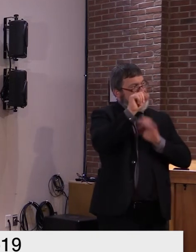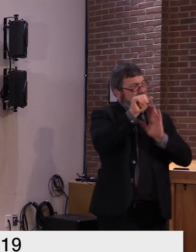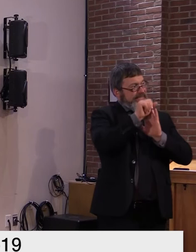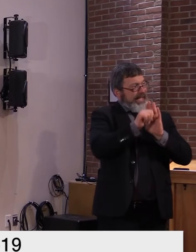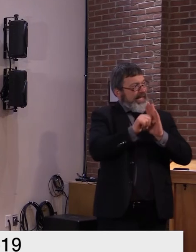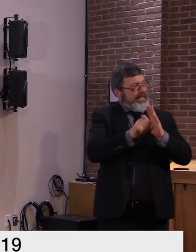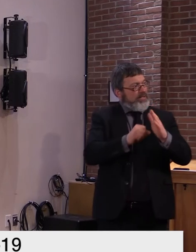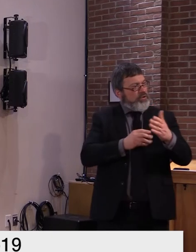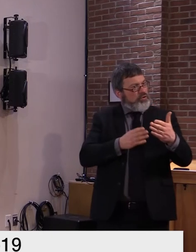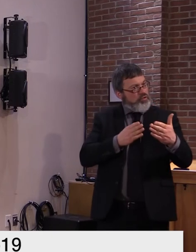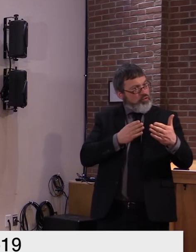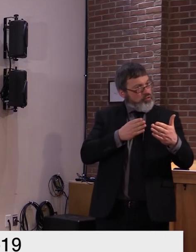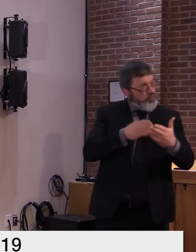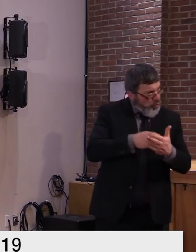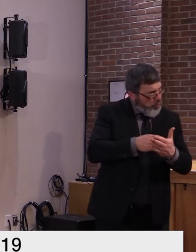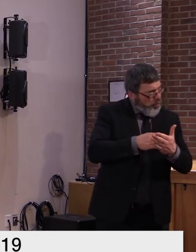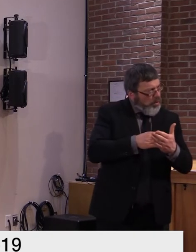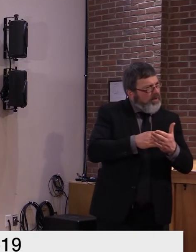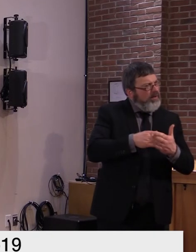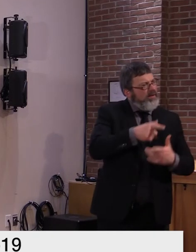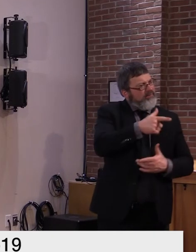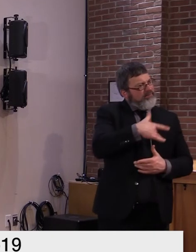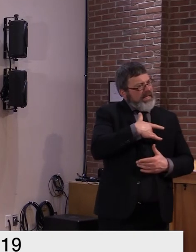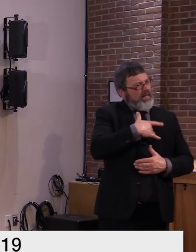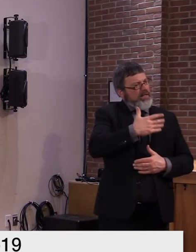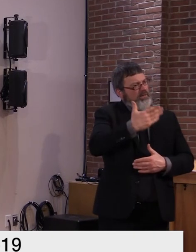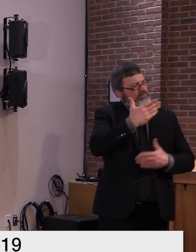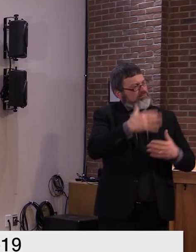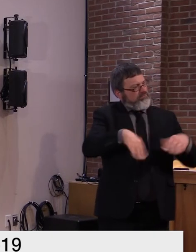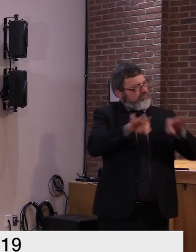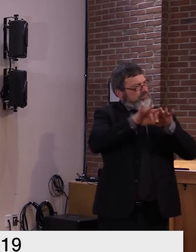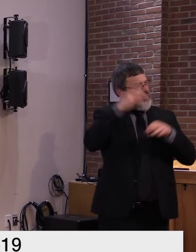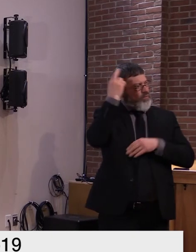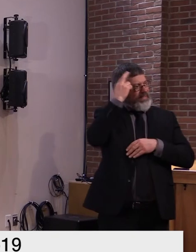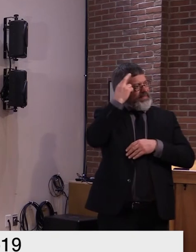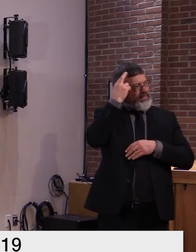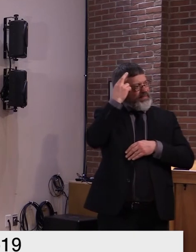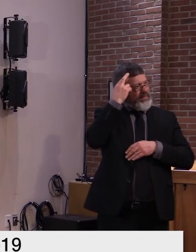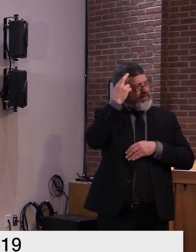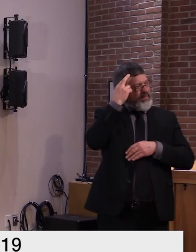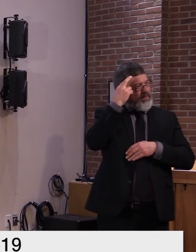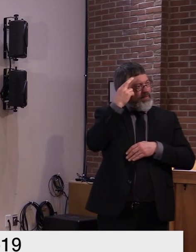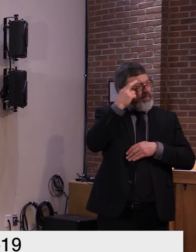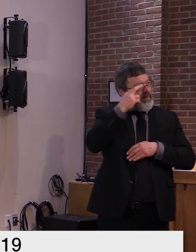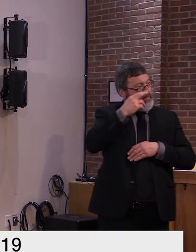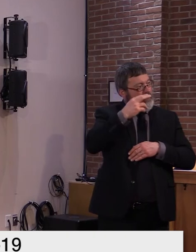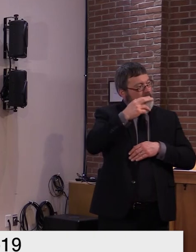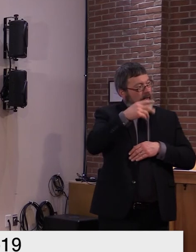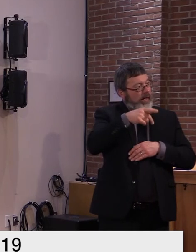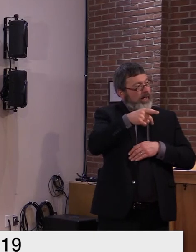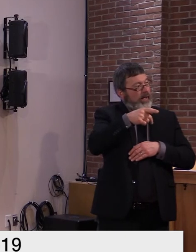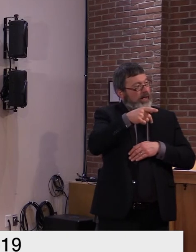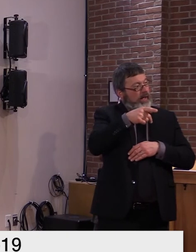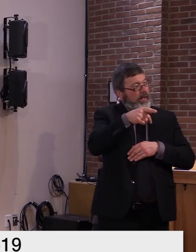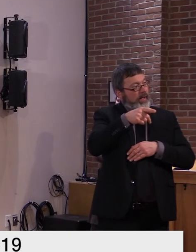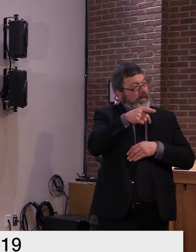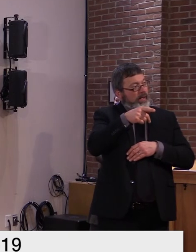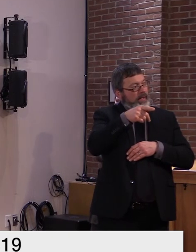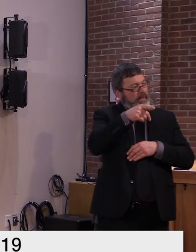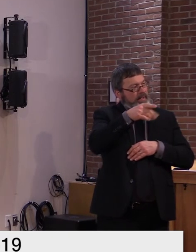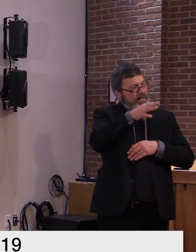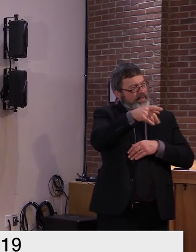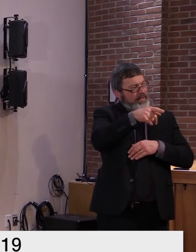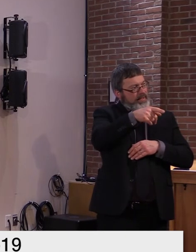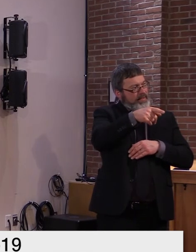at the last minute without authority from the last Would as the law prescribes to